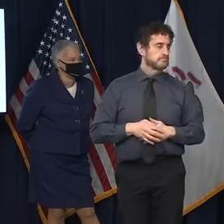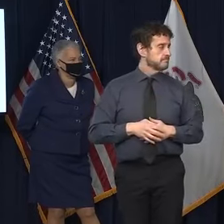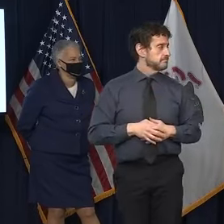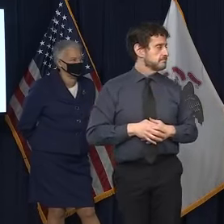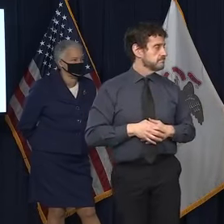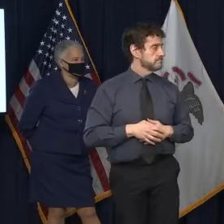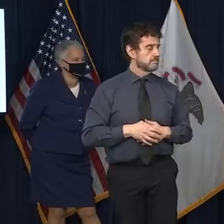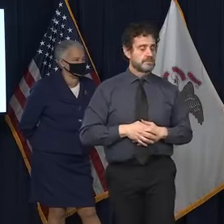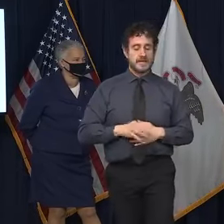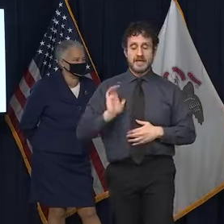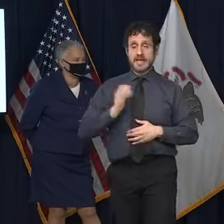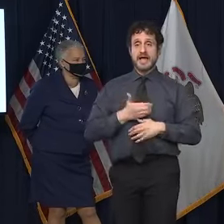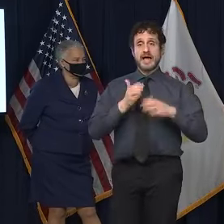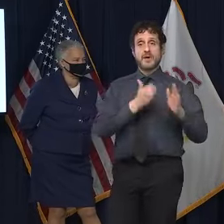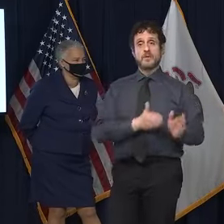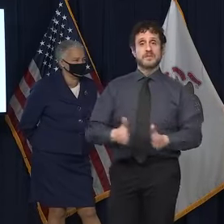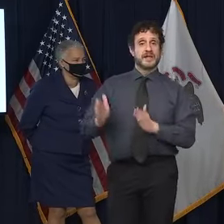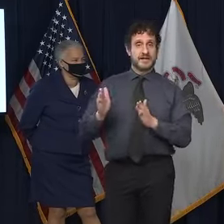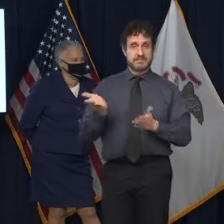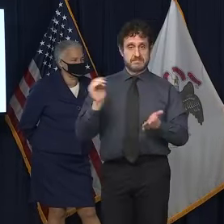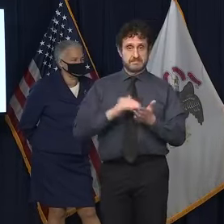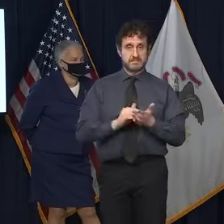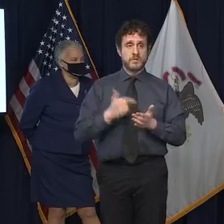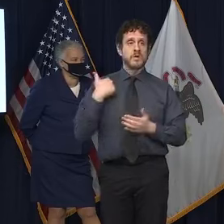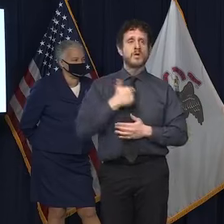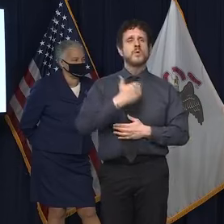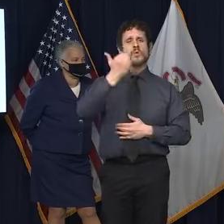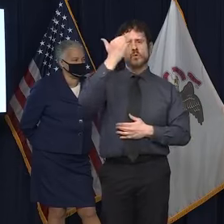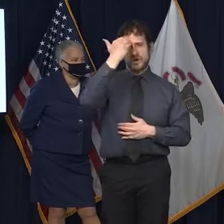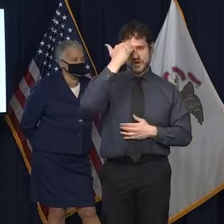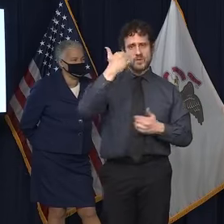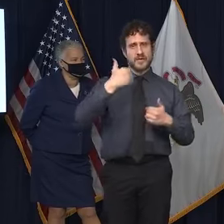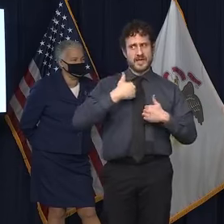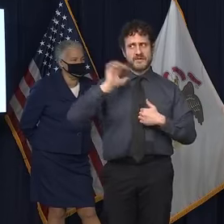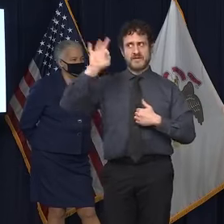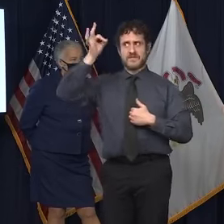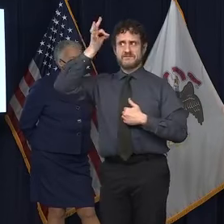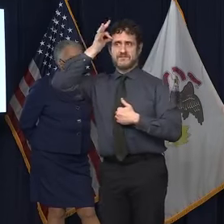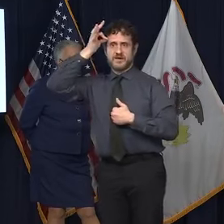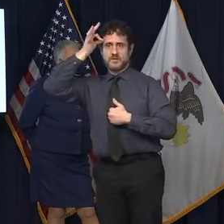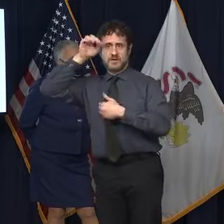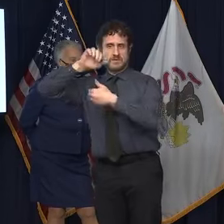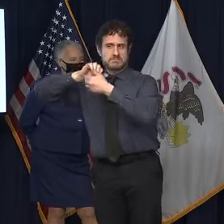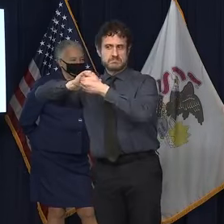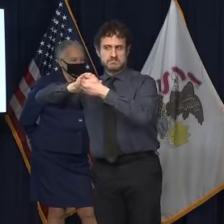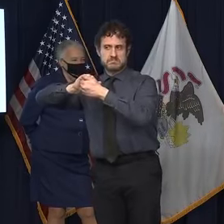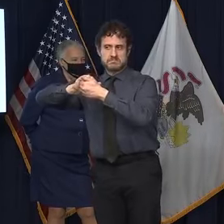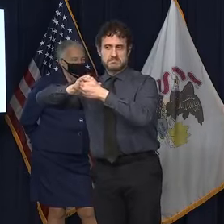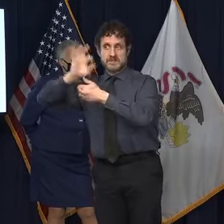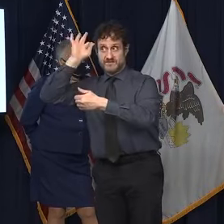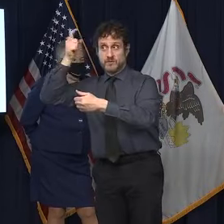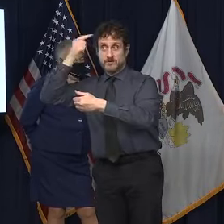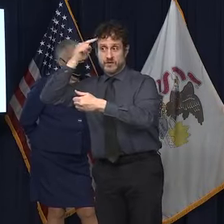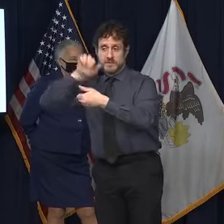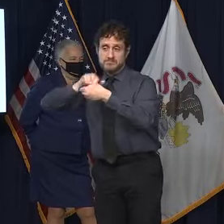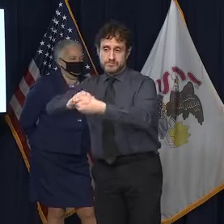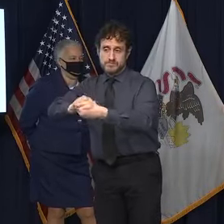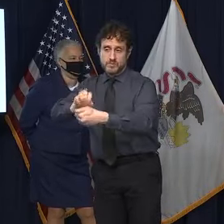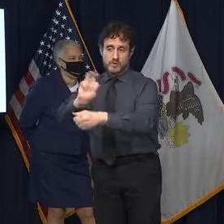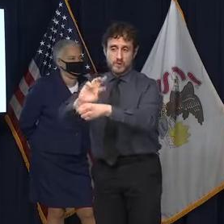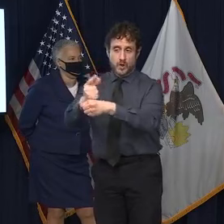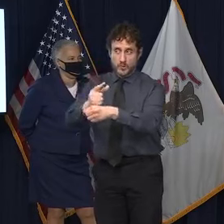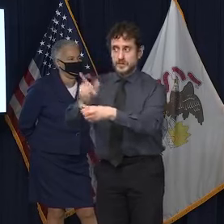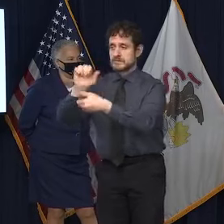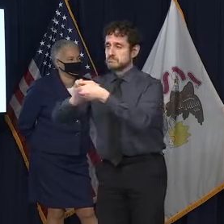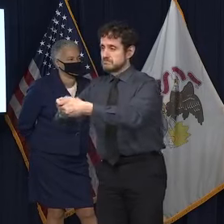So the plan is to, again, we know that we have this federal partnership with Walgreens and